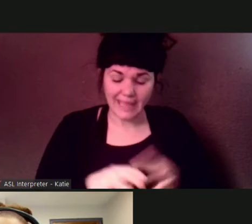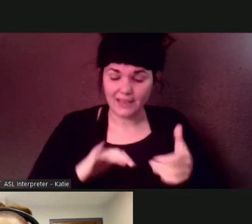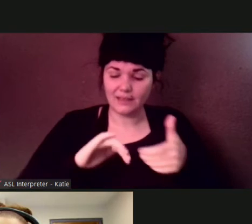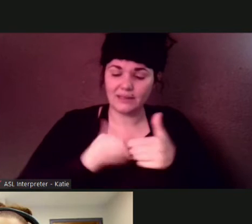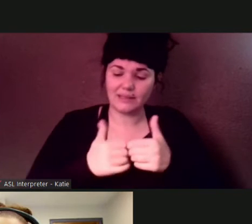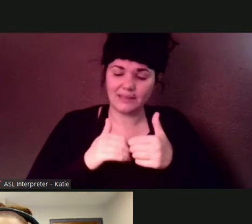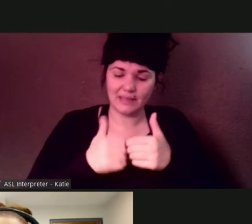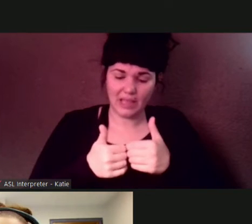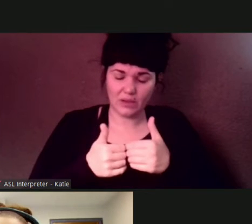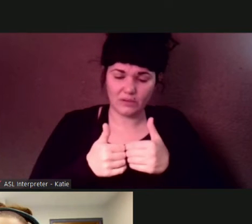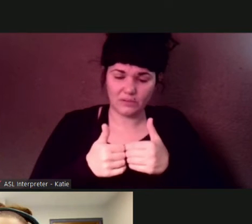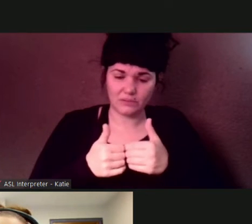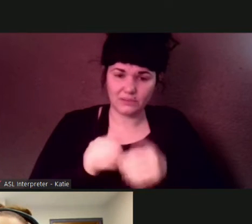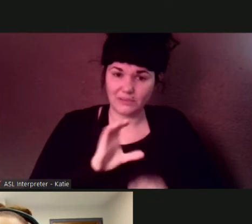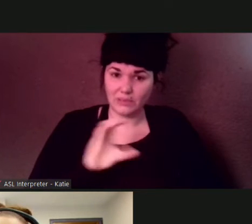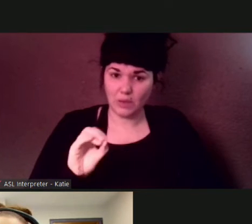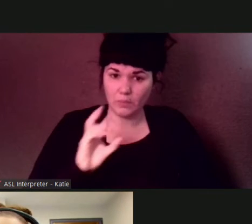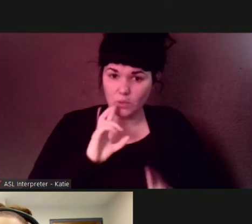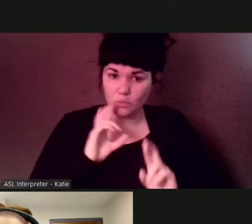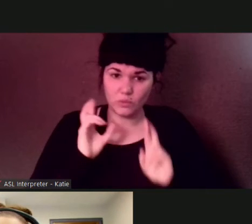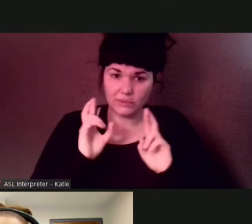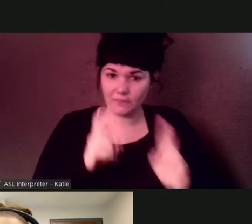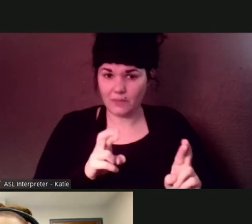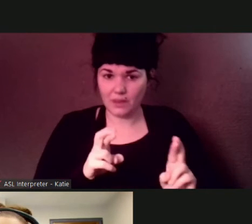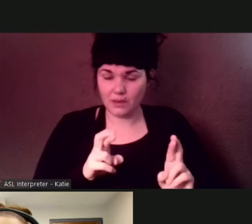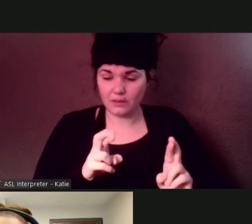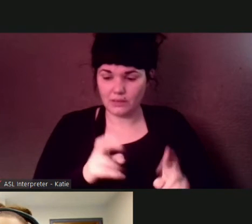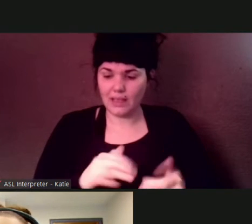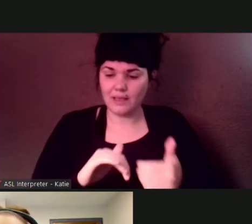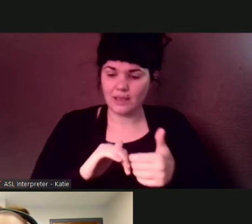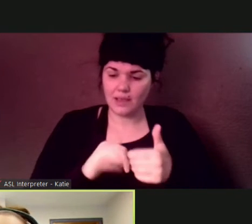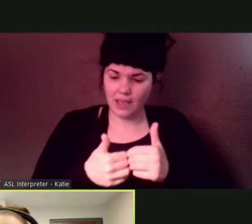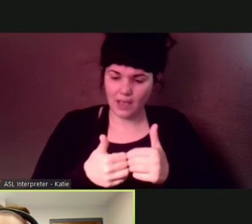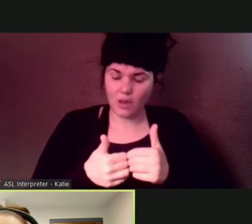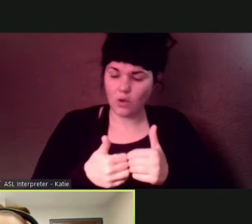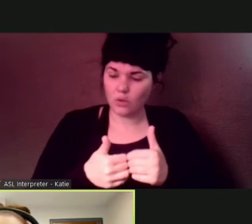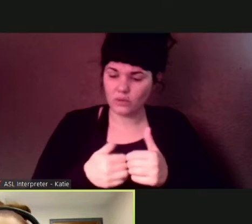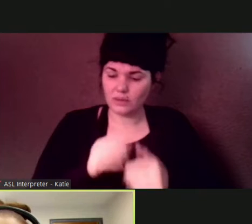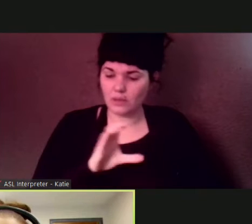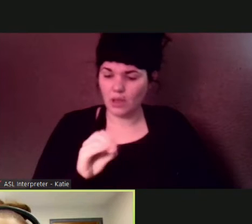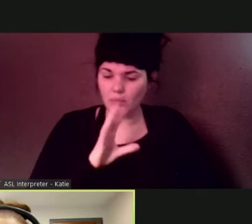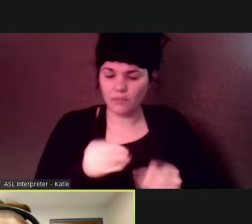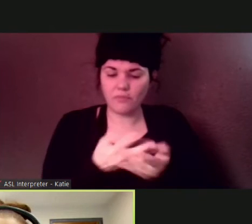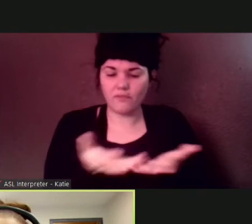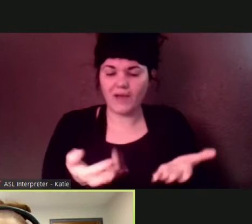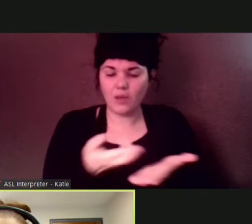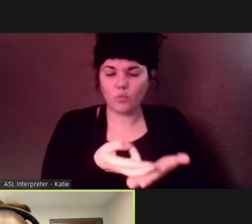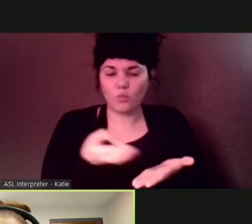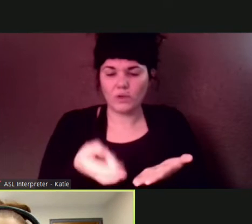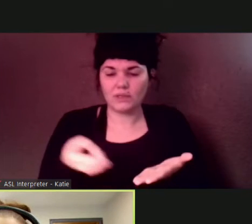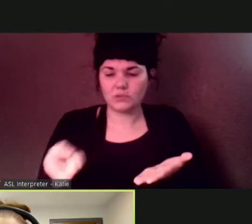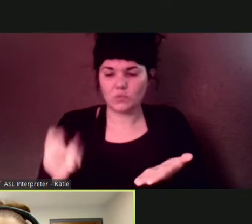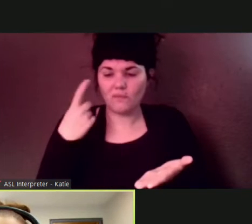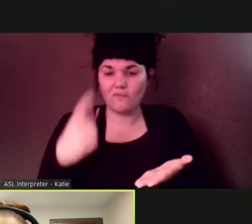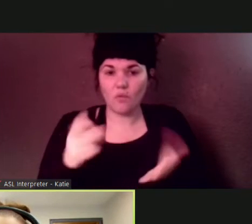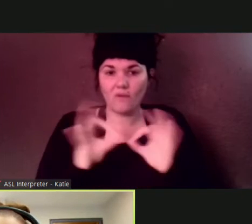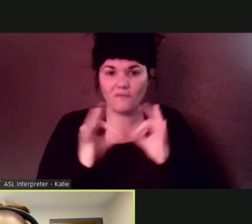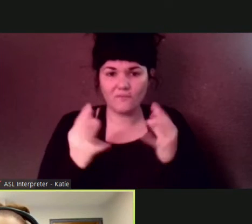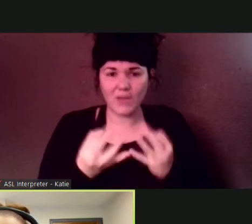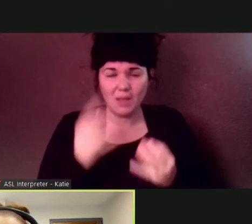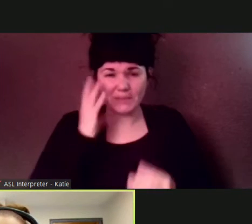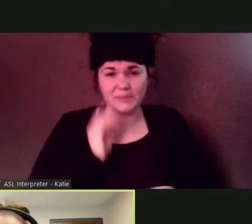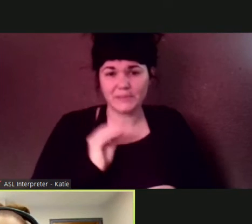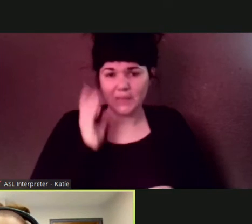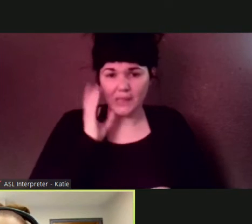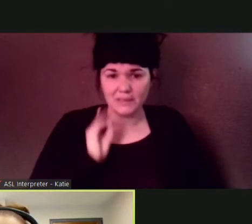uh to residents uh who've been impacted by the flood so first off uh let me say that we